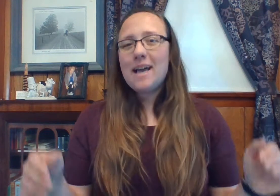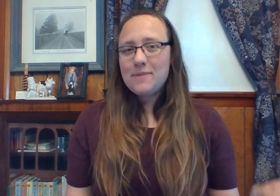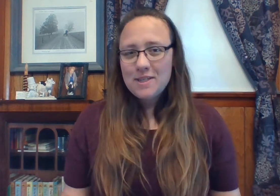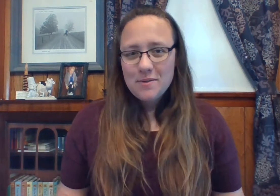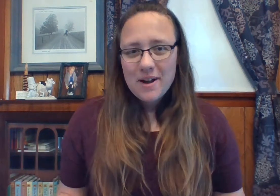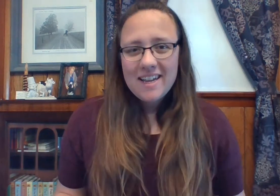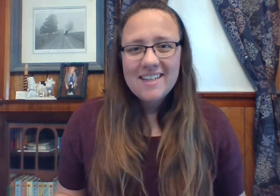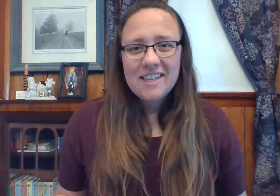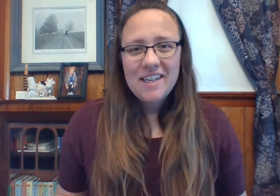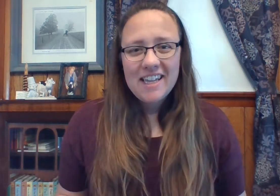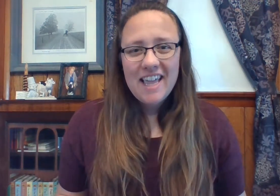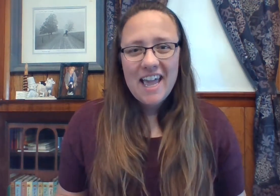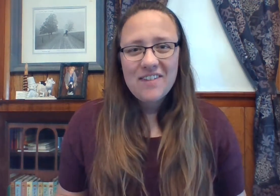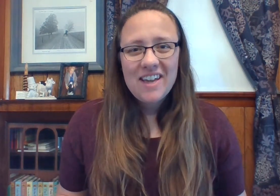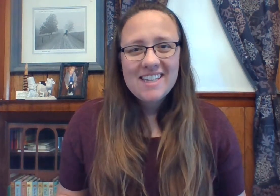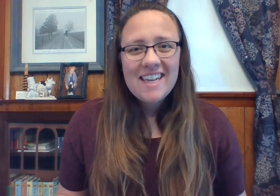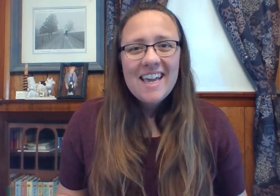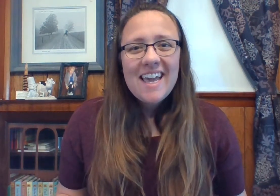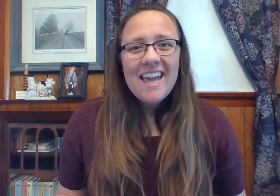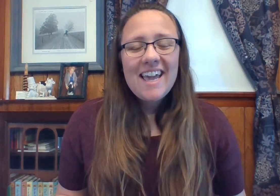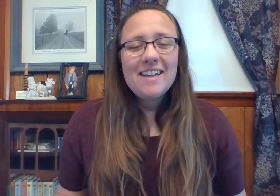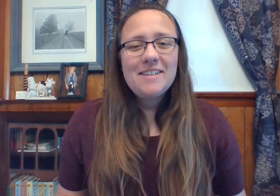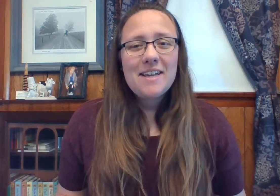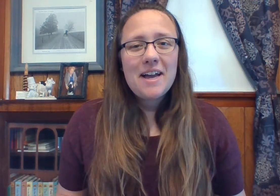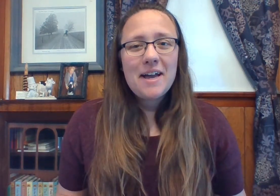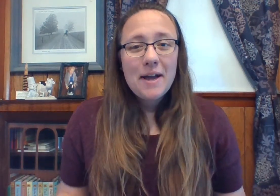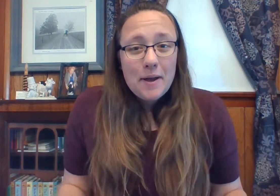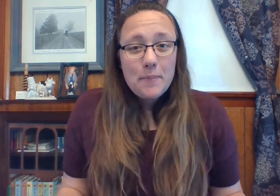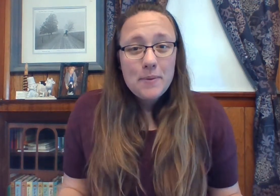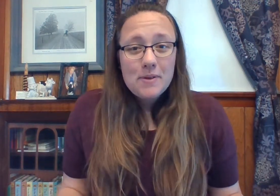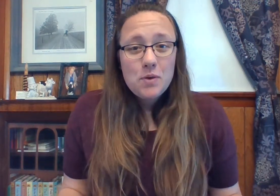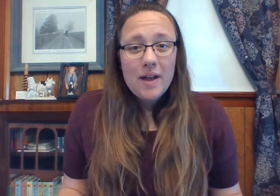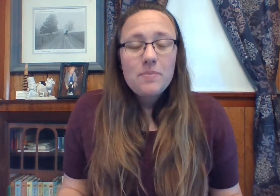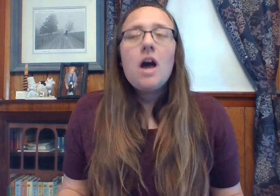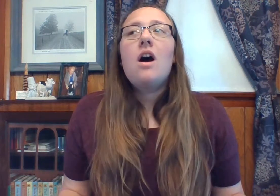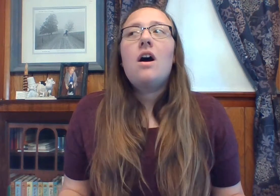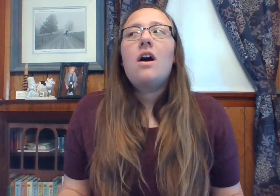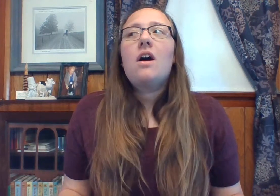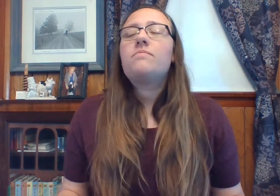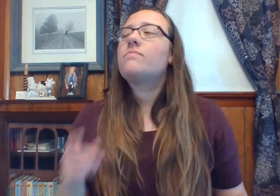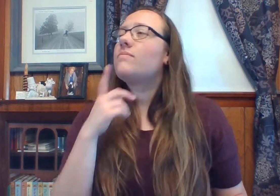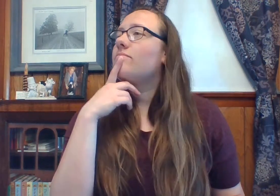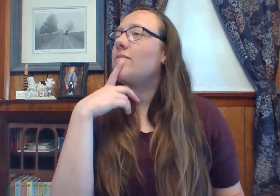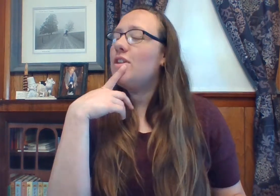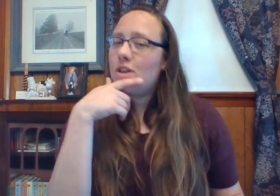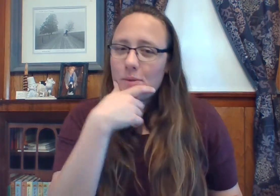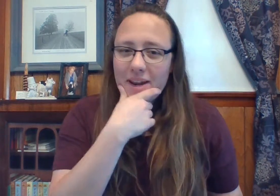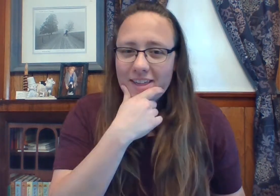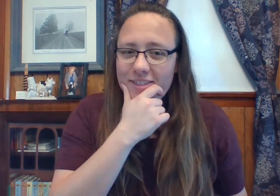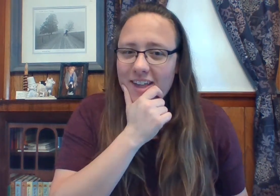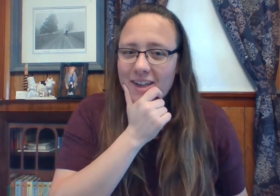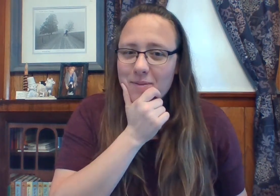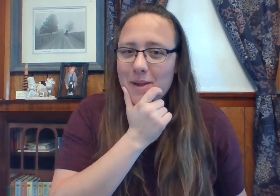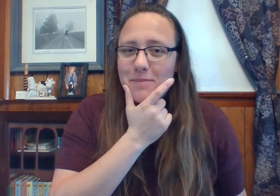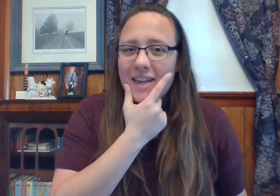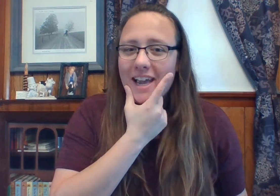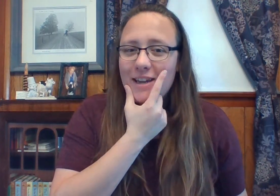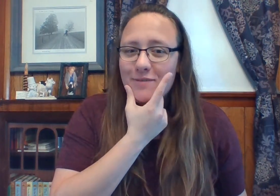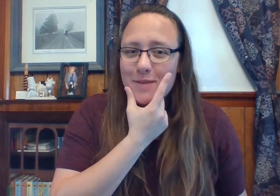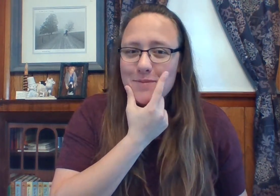times as you want until you get the hang of it. And I hope you enjoy. You know what I think might be kind of fun